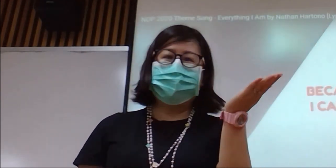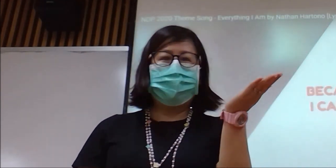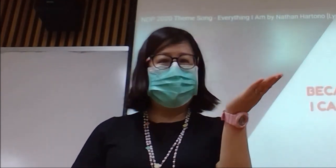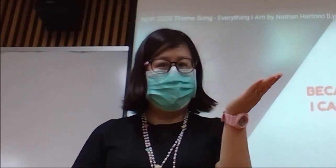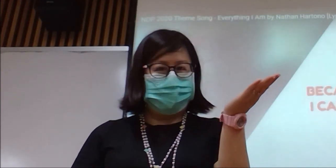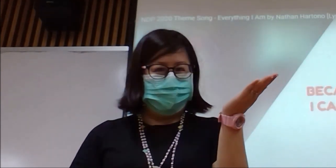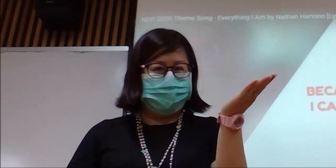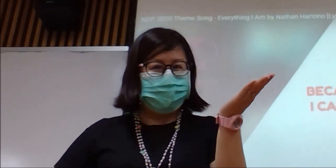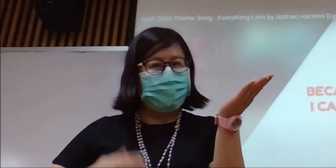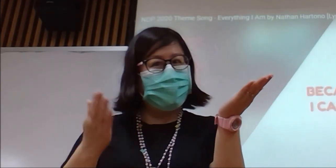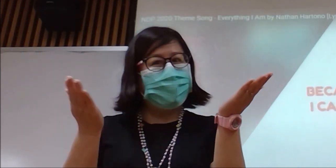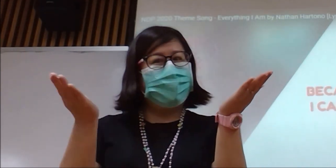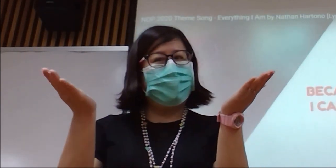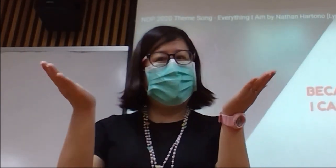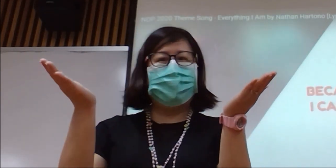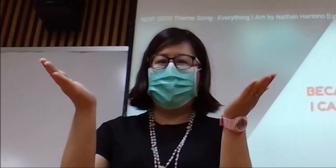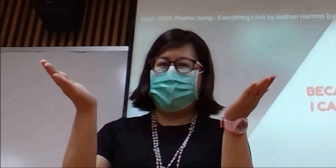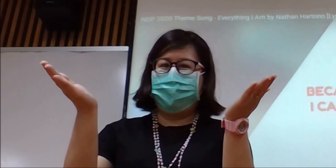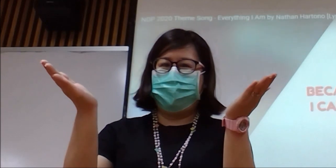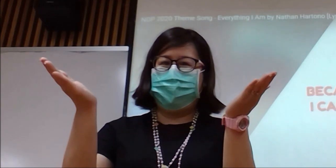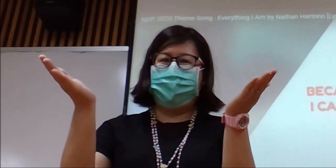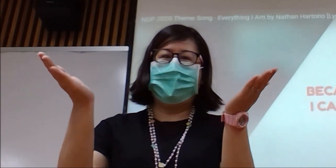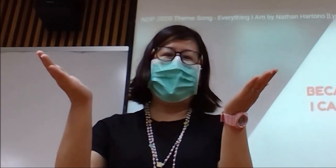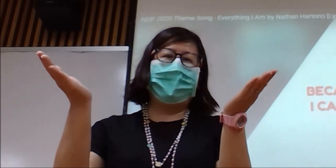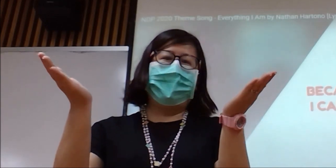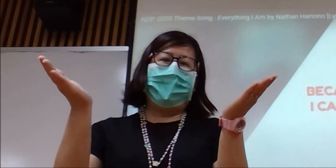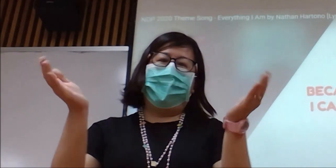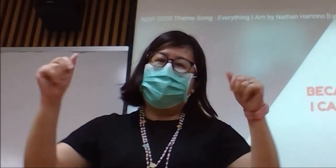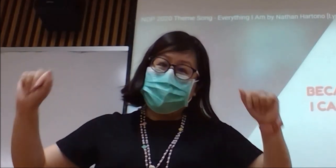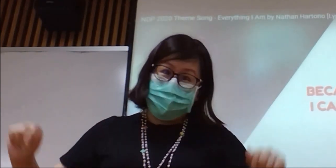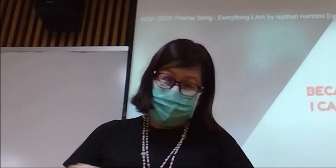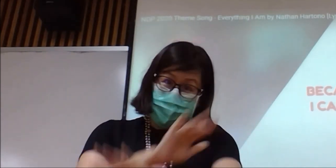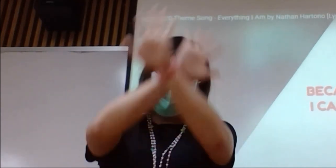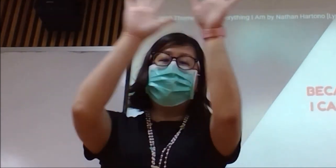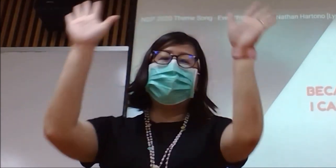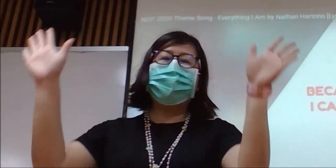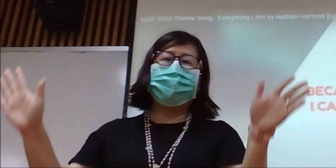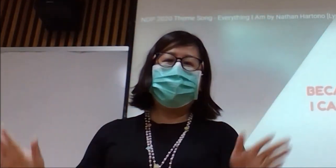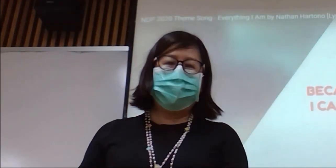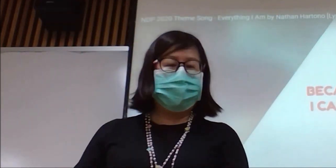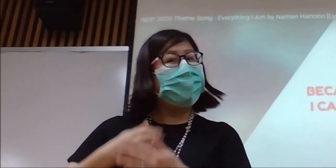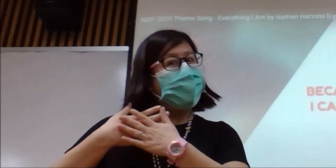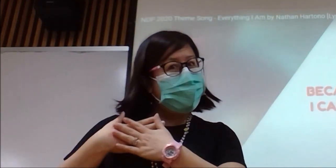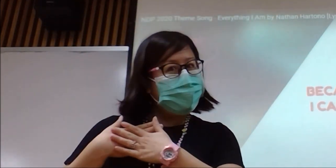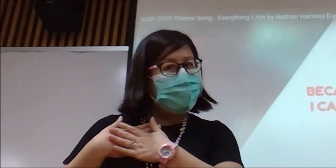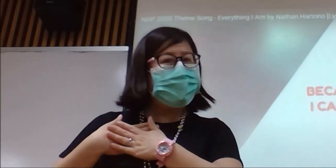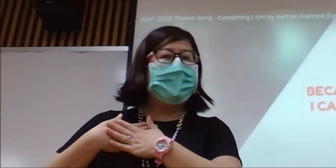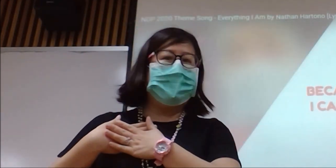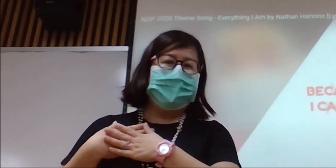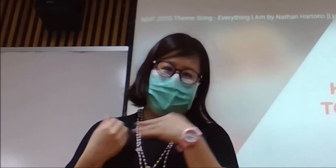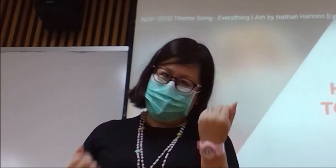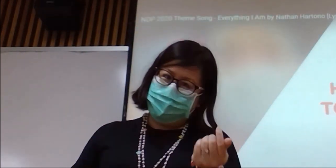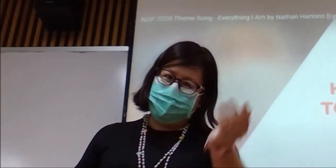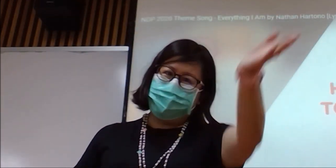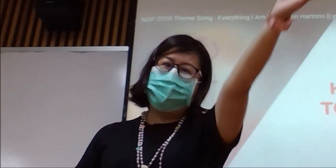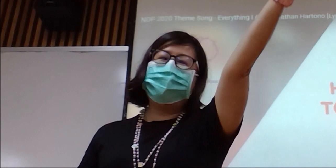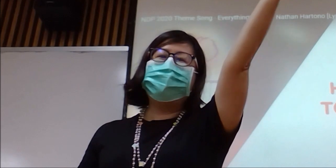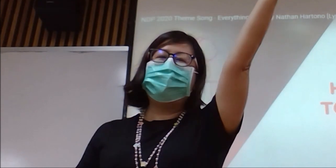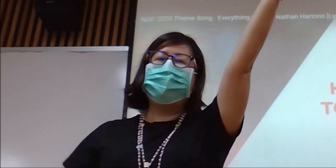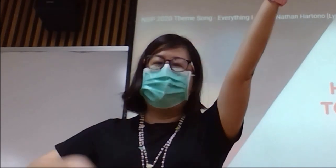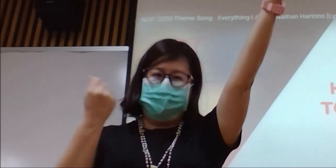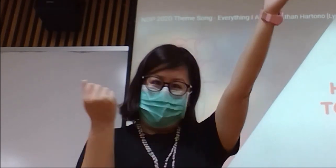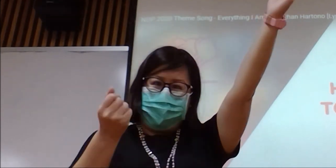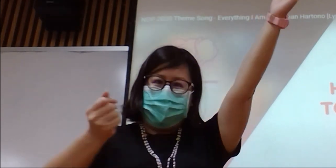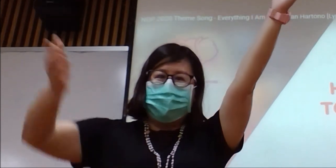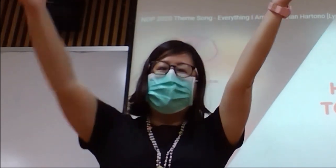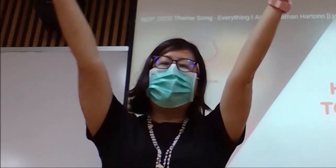Because of who you are I can be everything I am Here's to